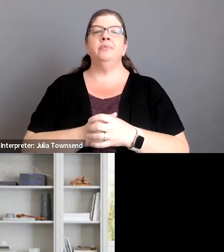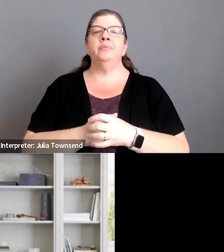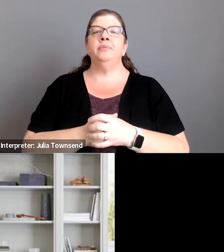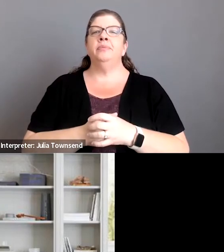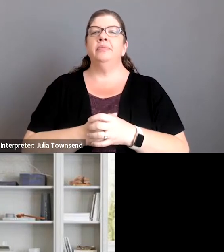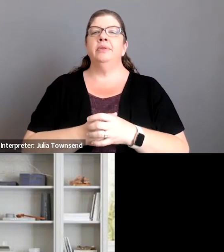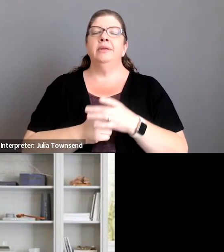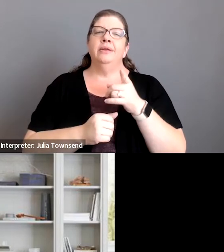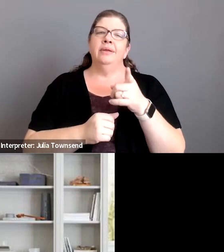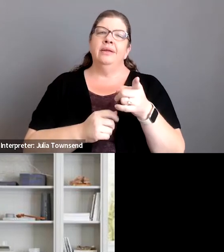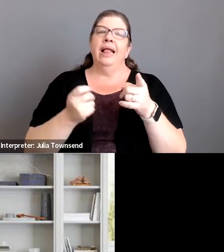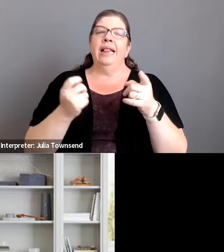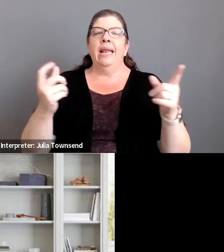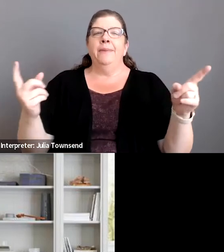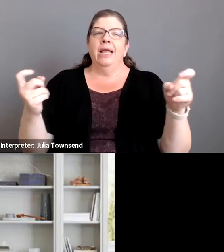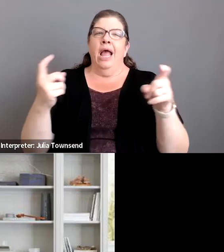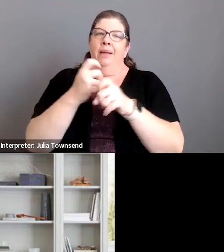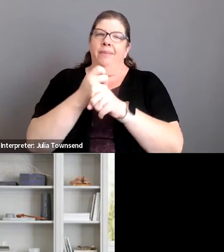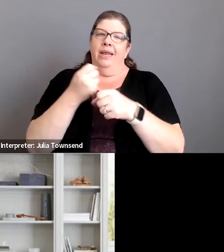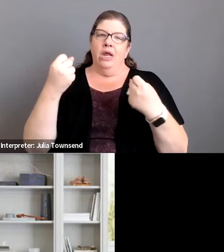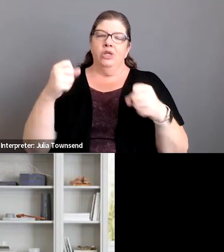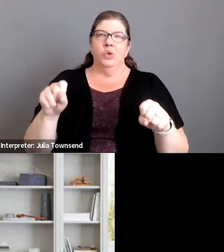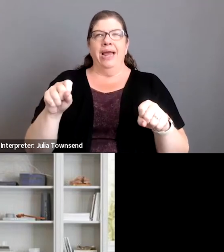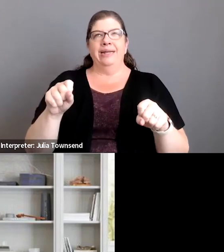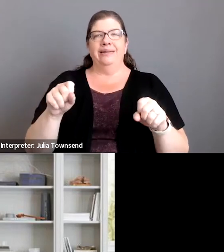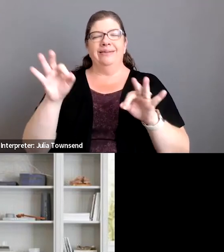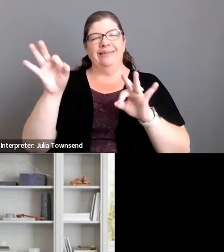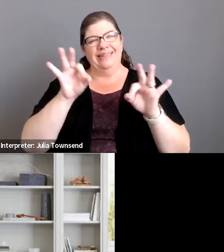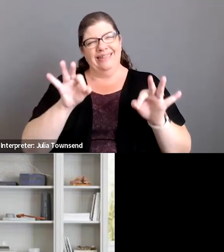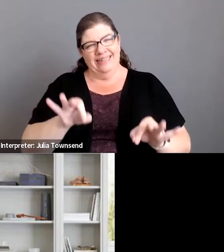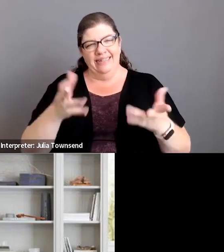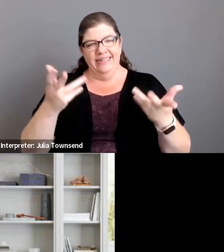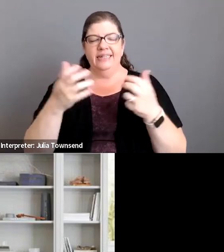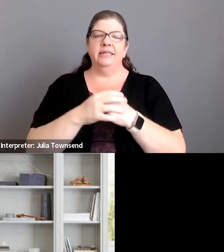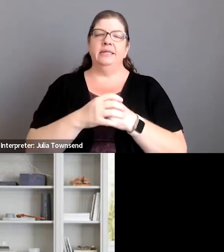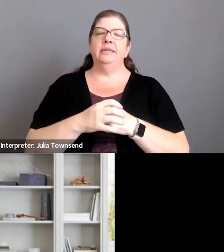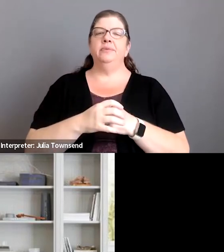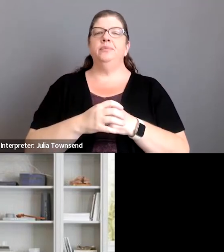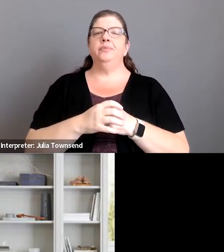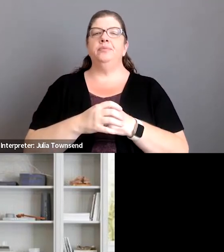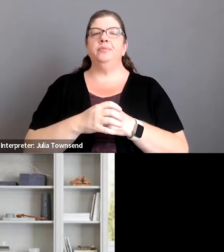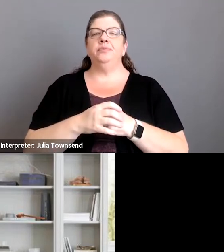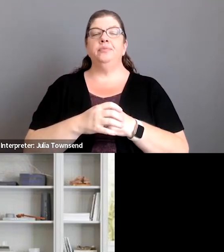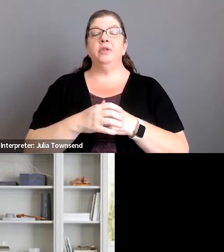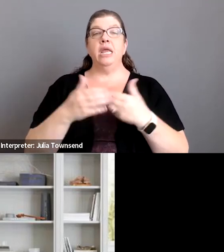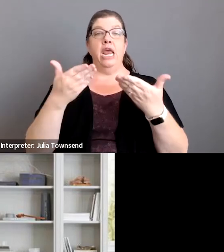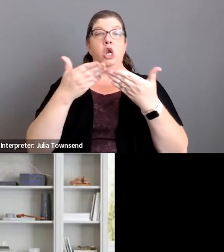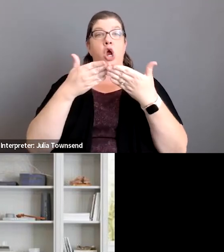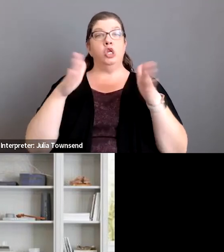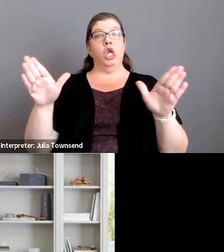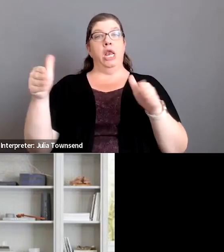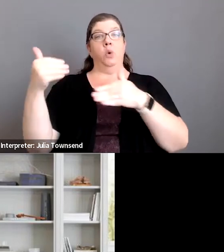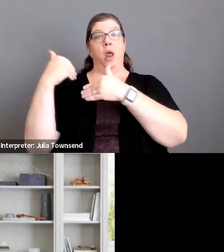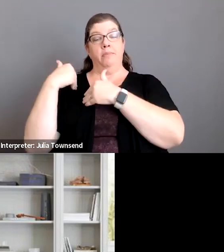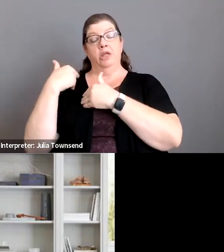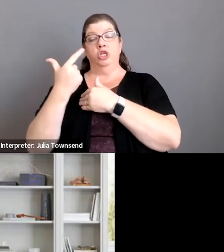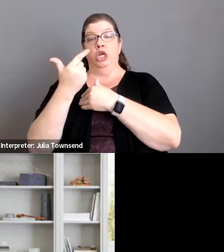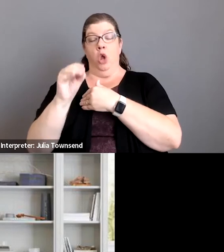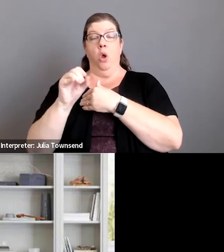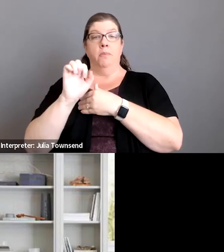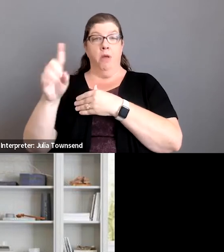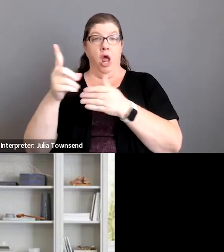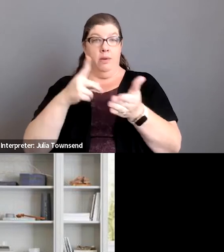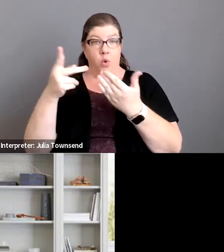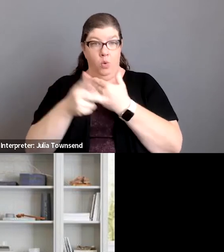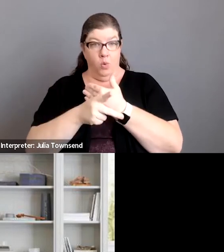this one's a little complicated i'll try to make it not so um so in our general obligation bond program